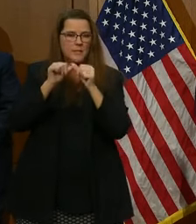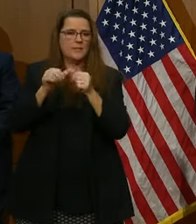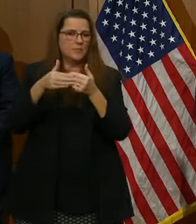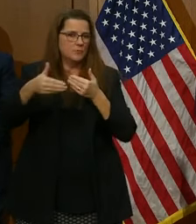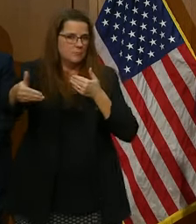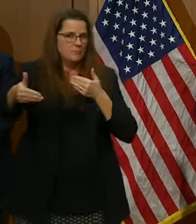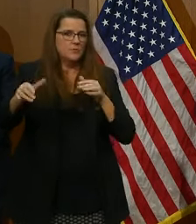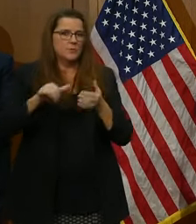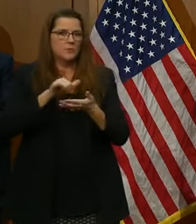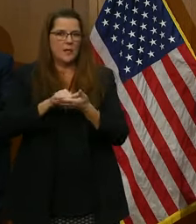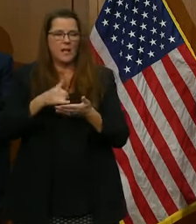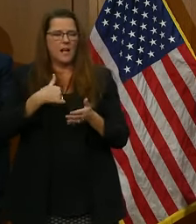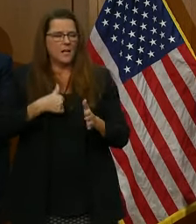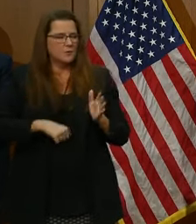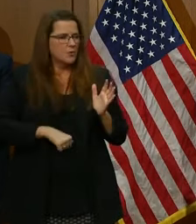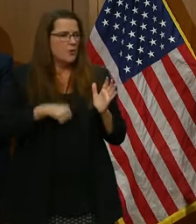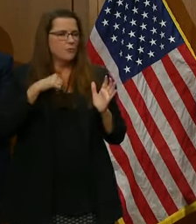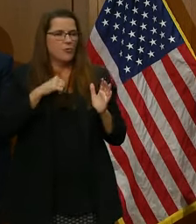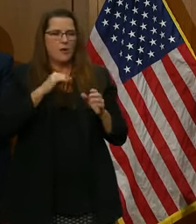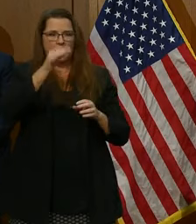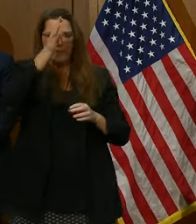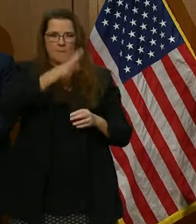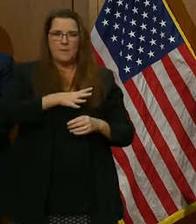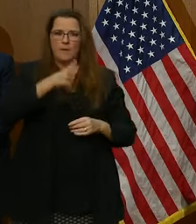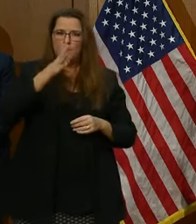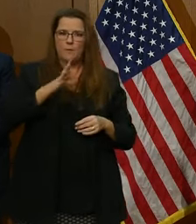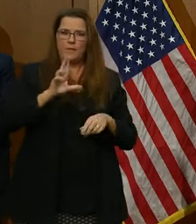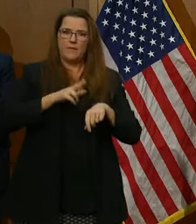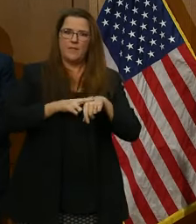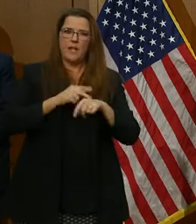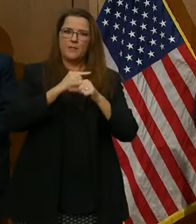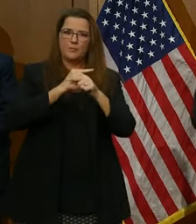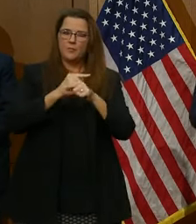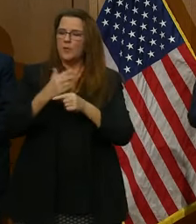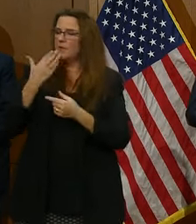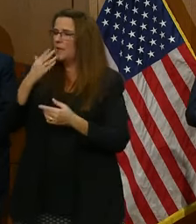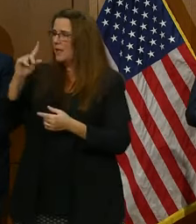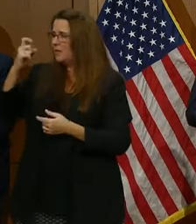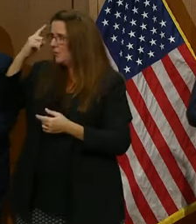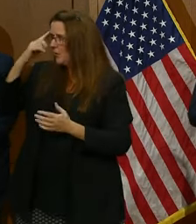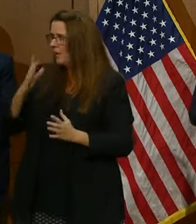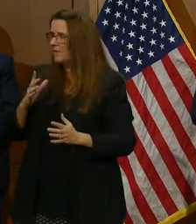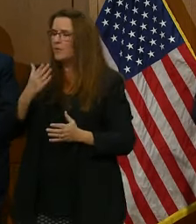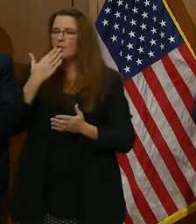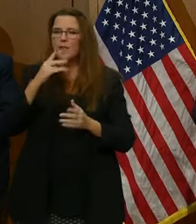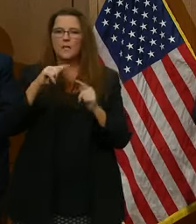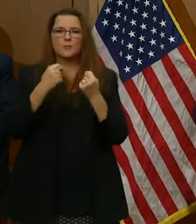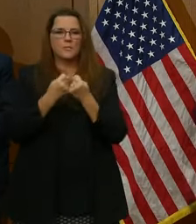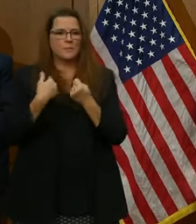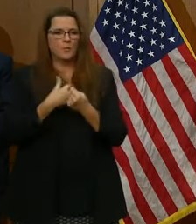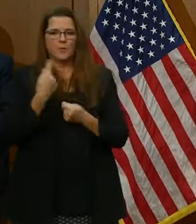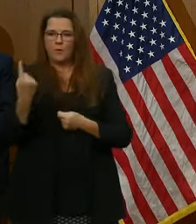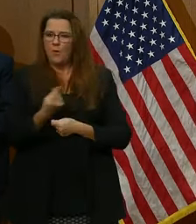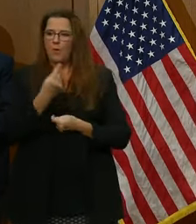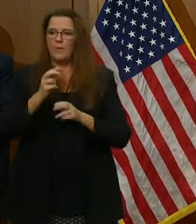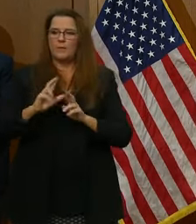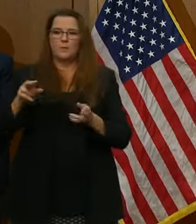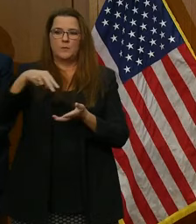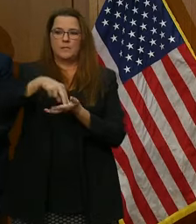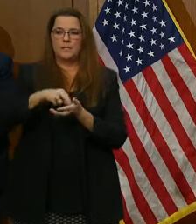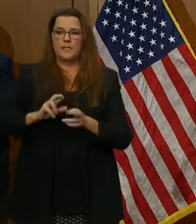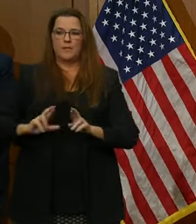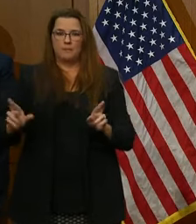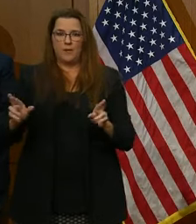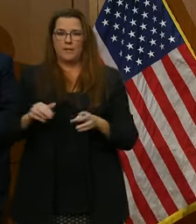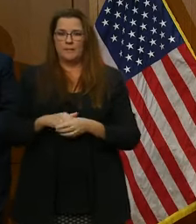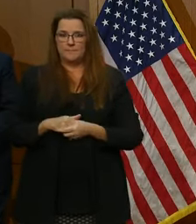proud of the men and women of our National Guard. And so I thank you, Governor, and the team. And as always, we stand ready. Thank you,